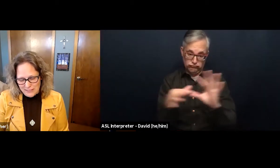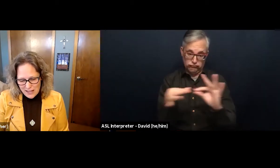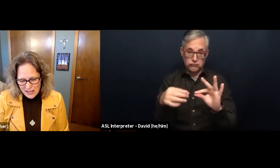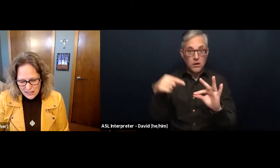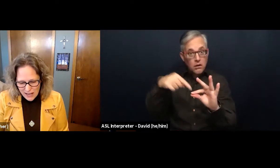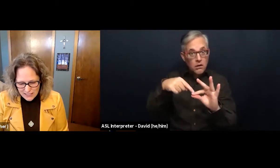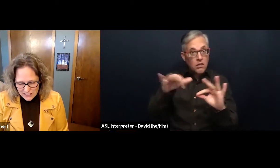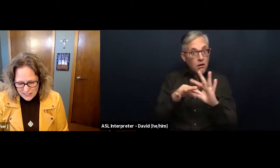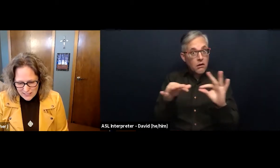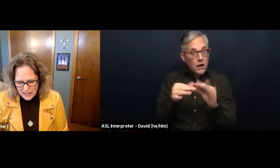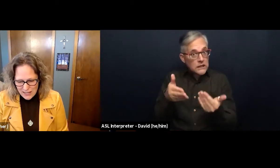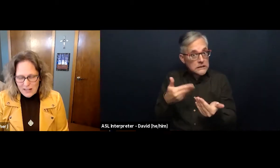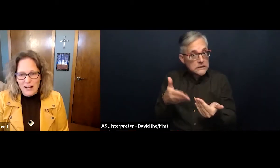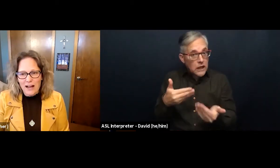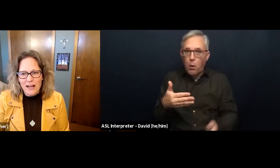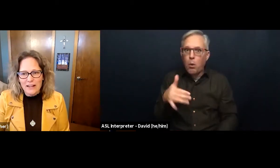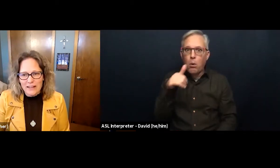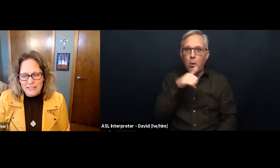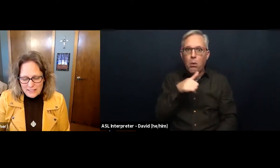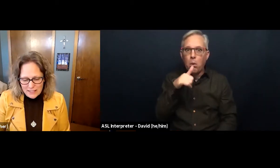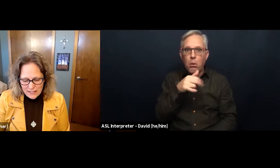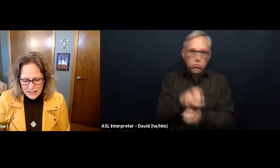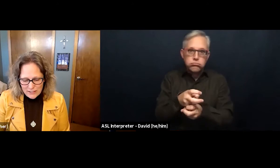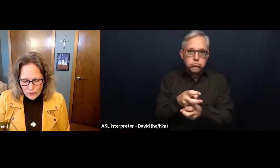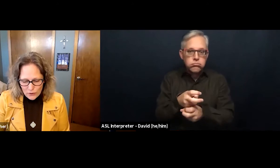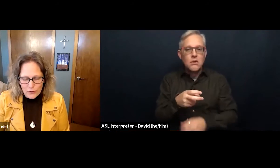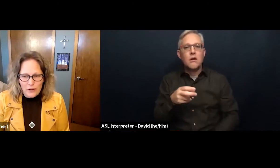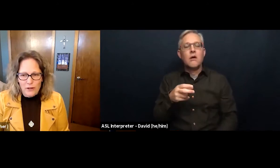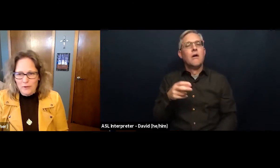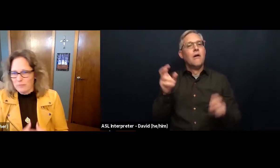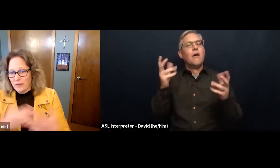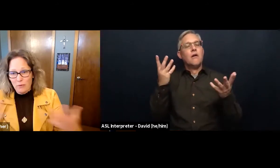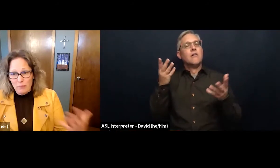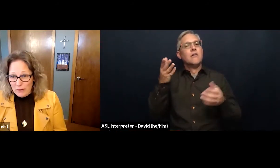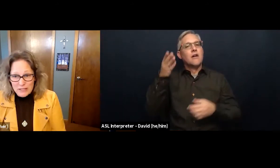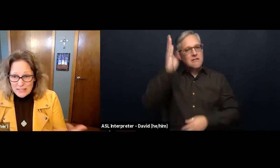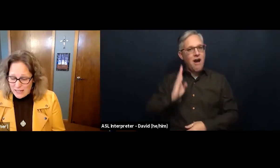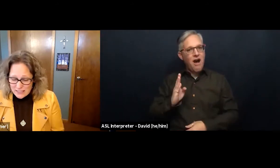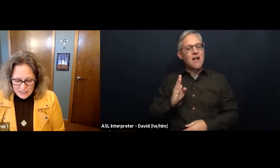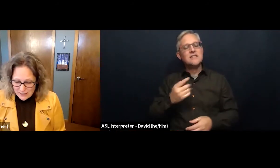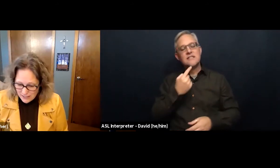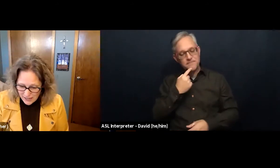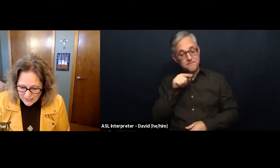In essence, God asks Isaiah to go about his days and his nights,